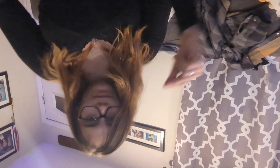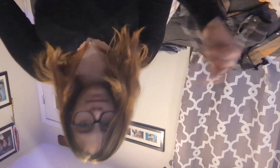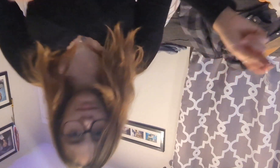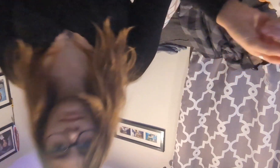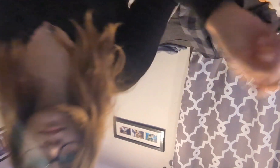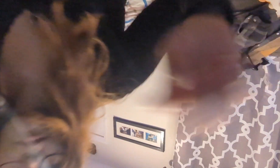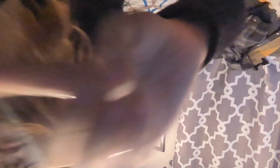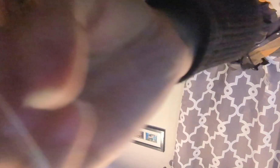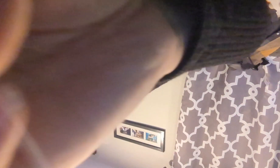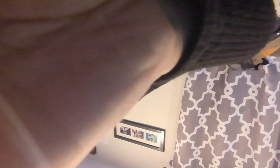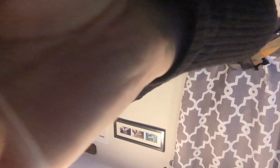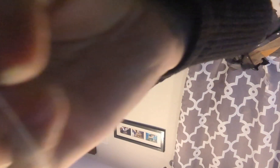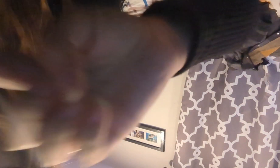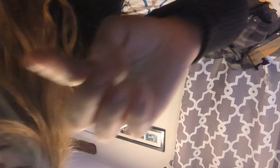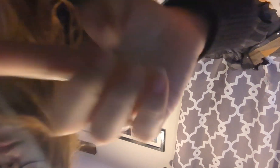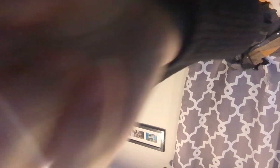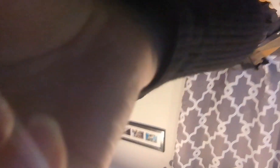God. Hurry up.